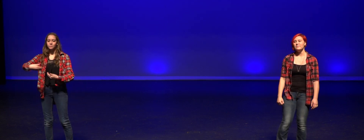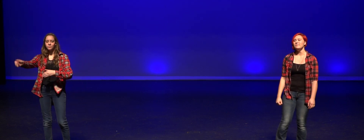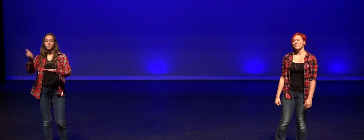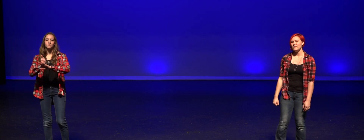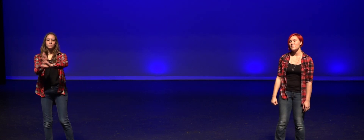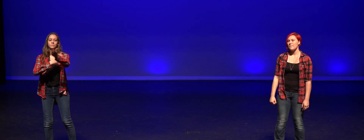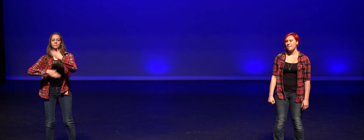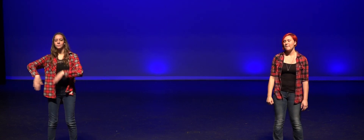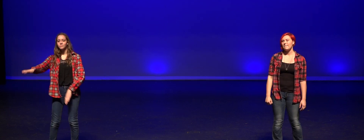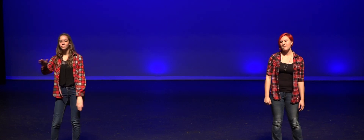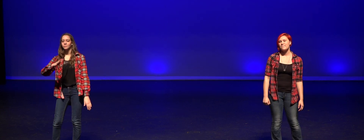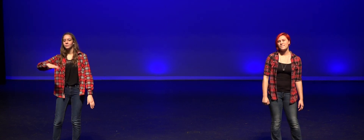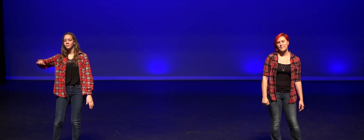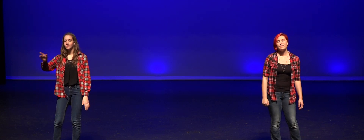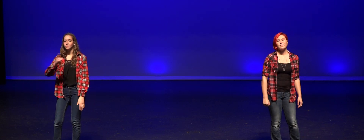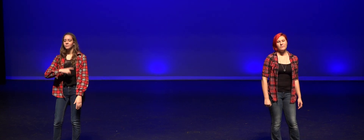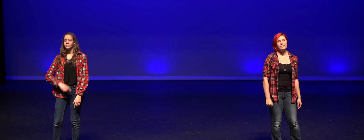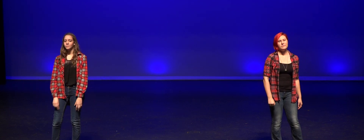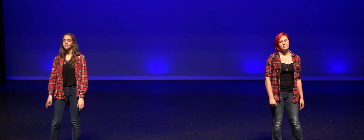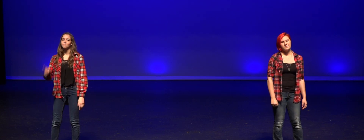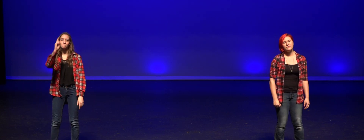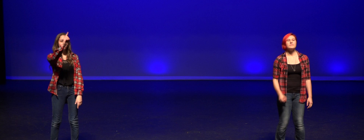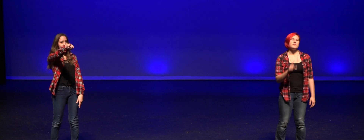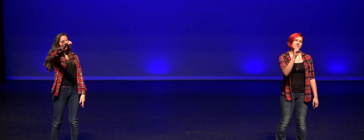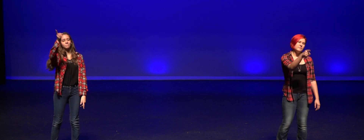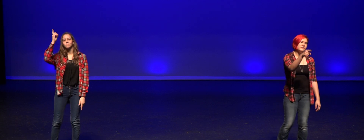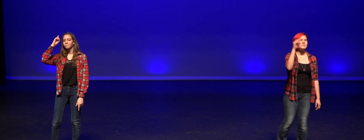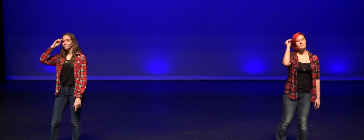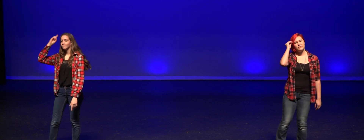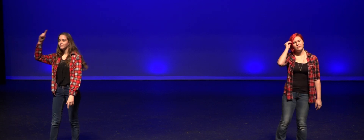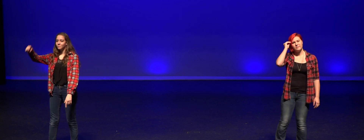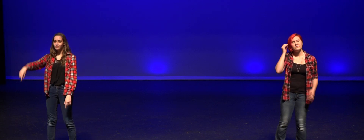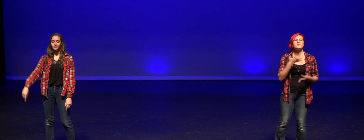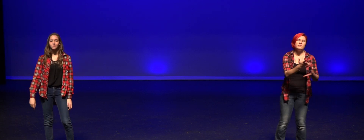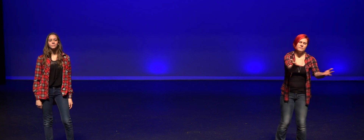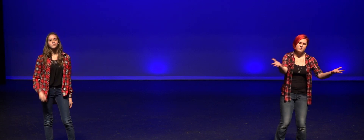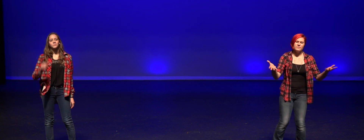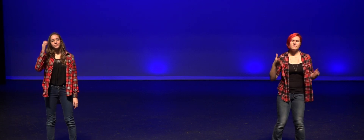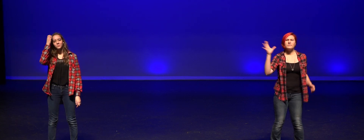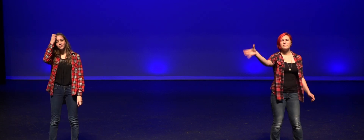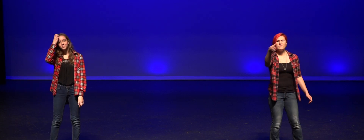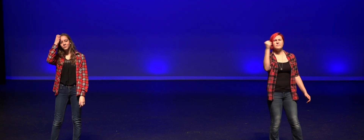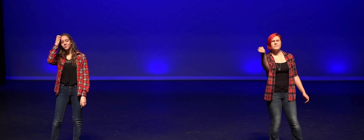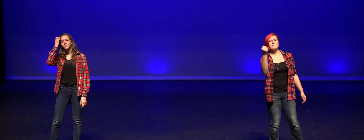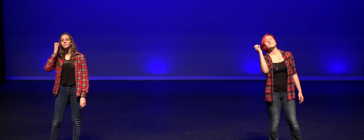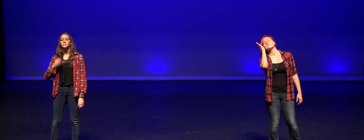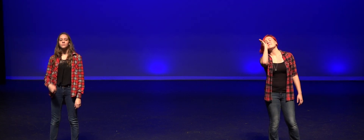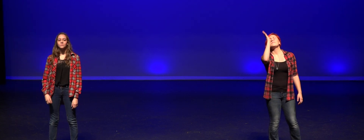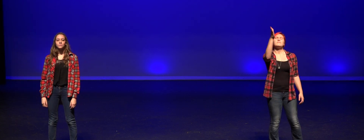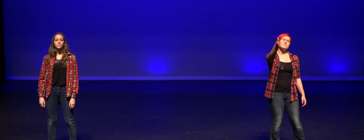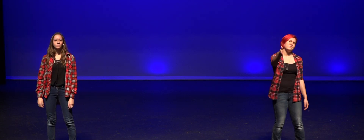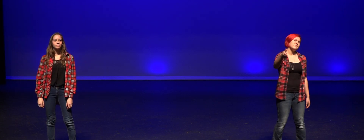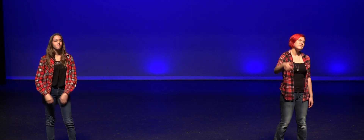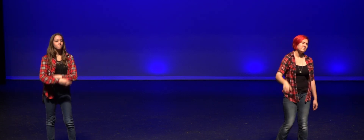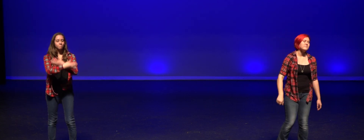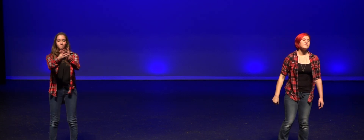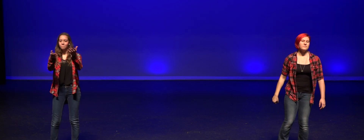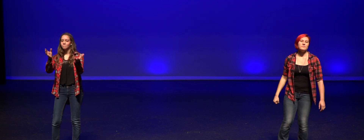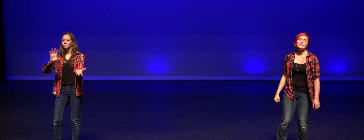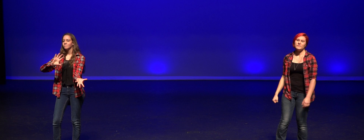I'll paint the picture, let me set the scene You know the future's in the hands of you and me So